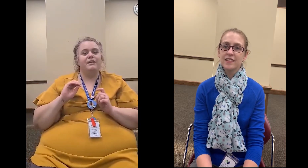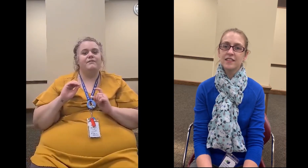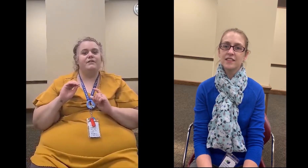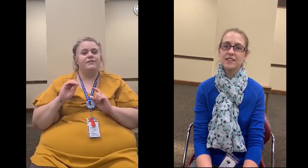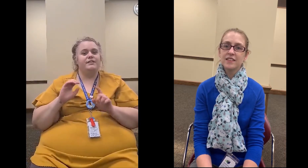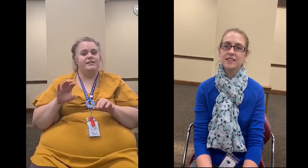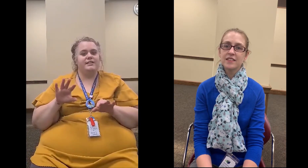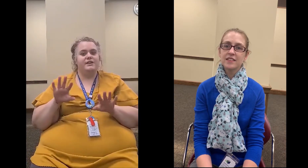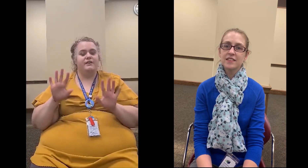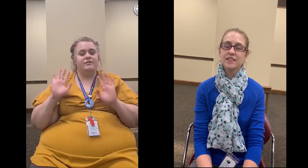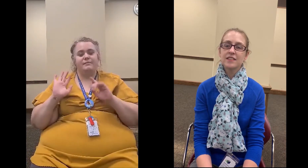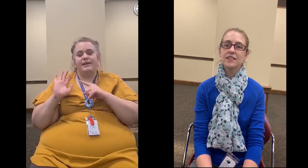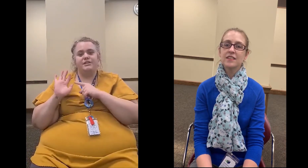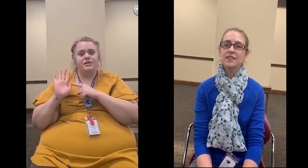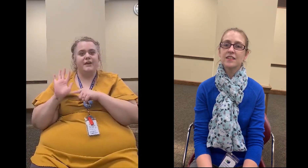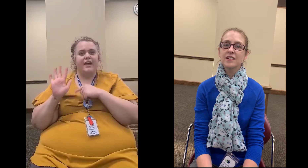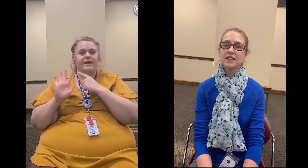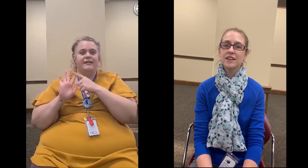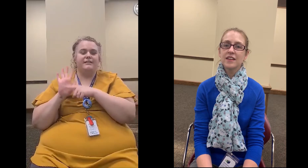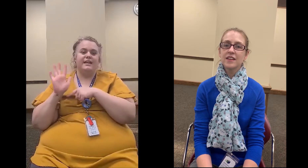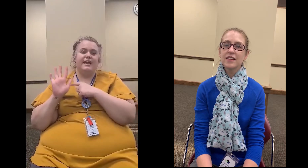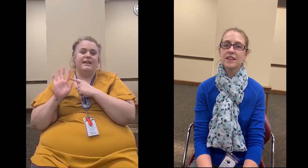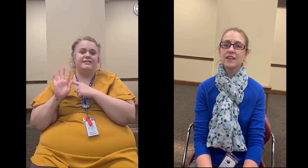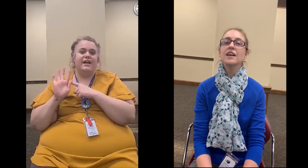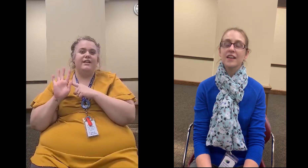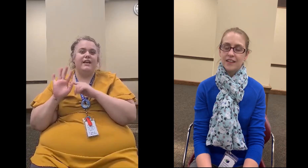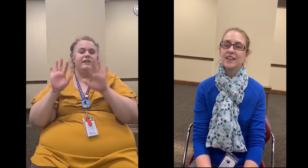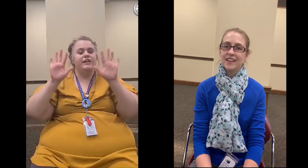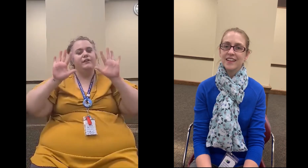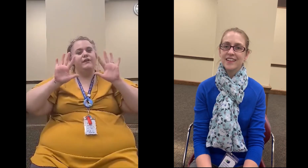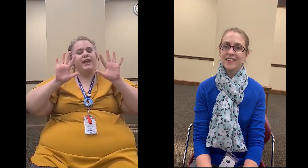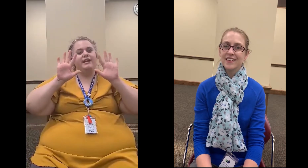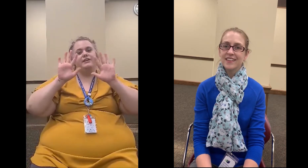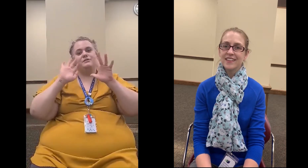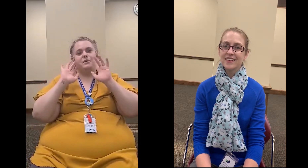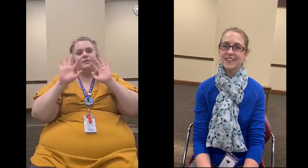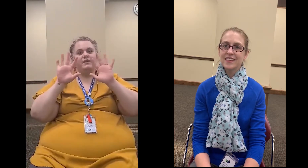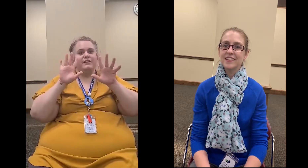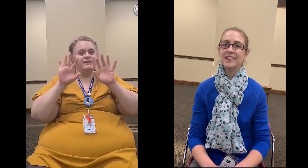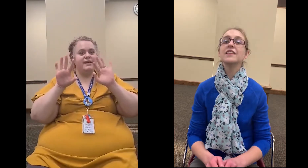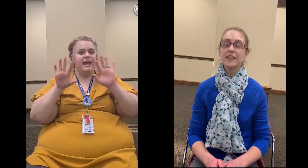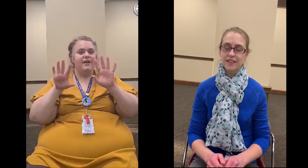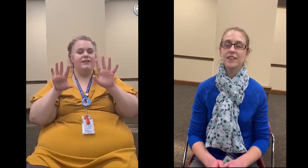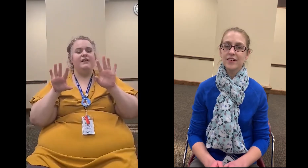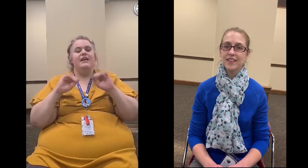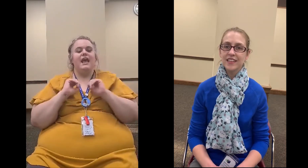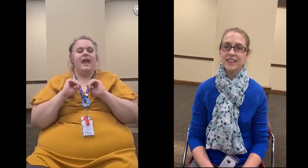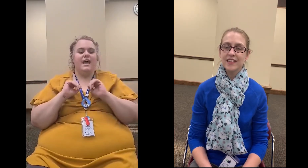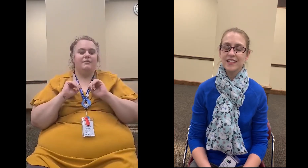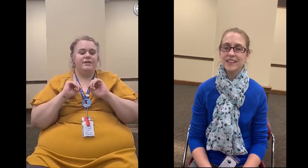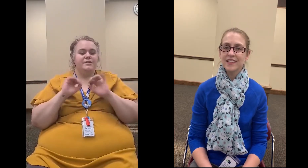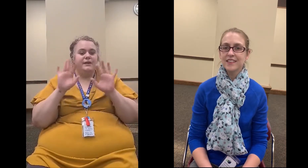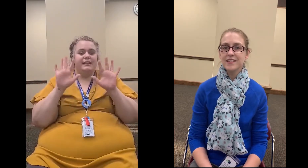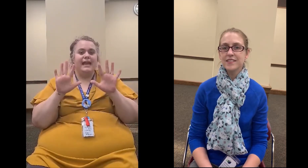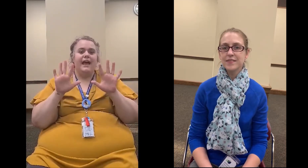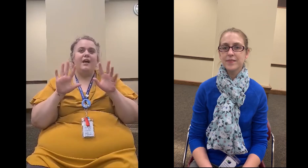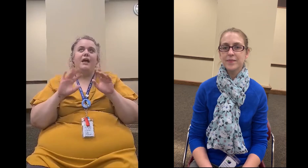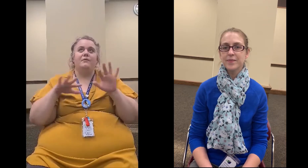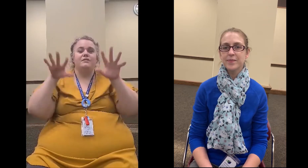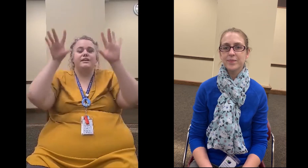fun for this next song for me to show counting in asl and you go ahead and use both fingers to count and we're so we're going to count and we're also going